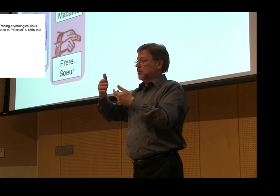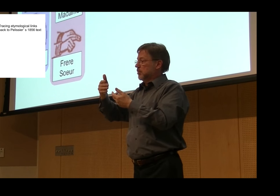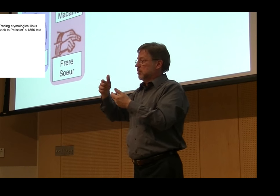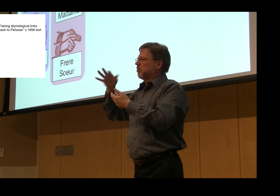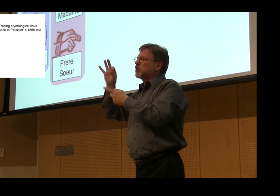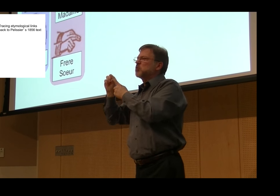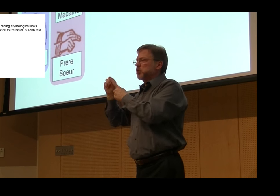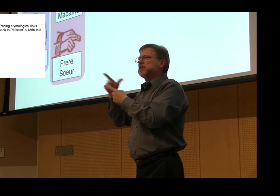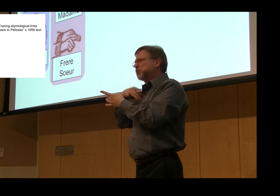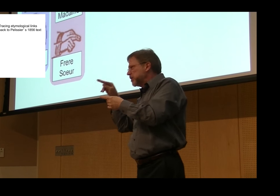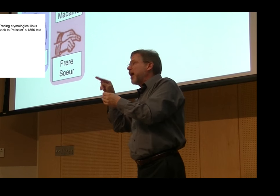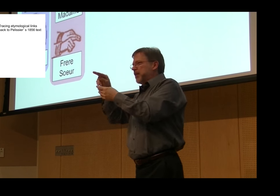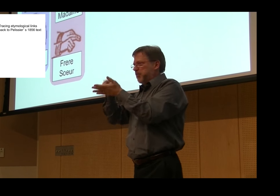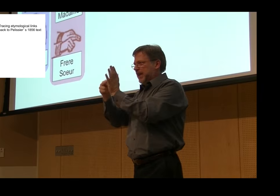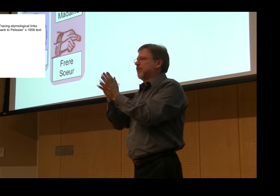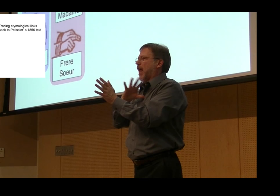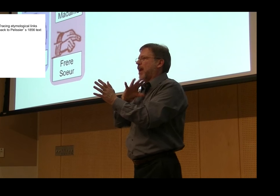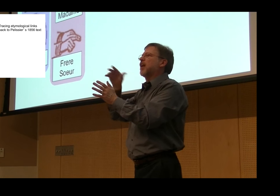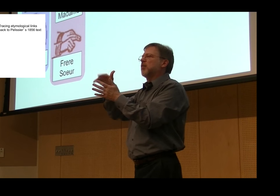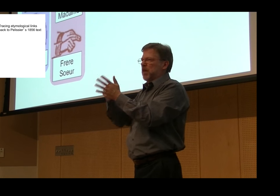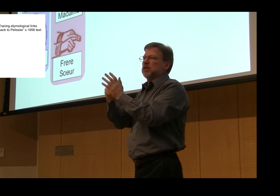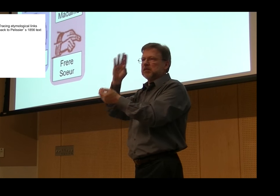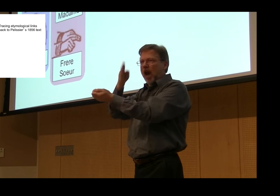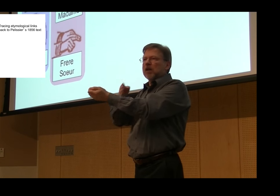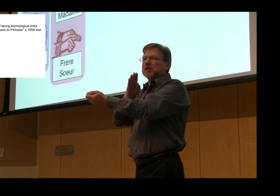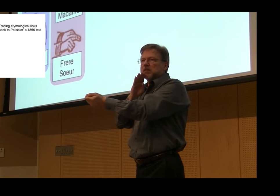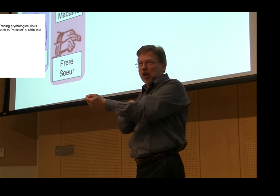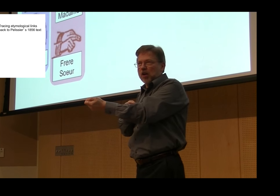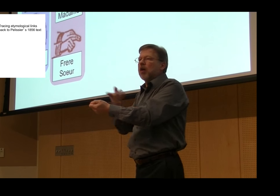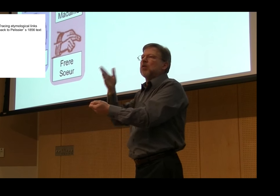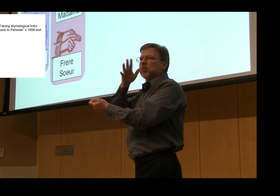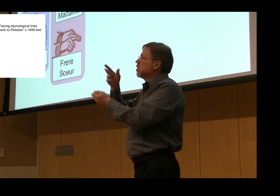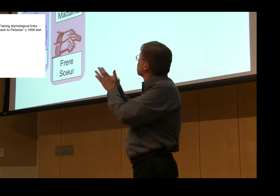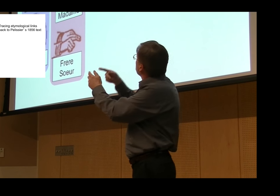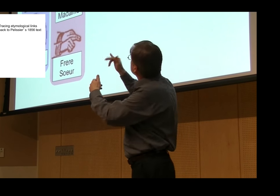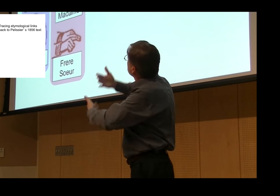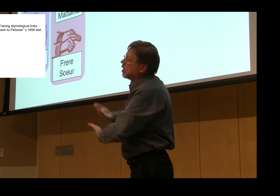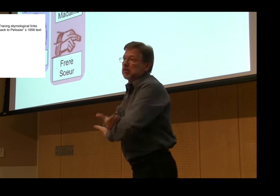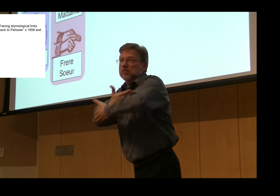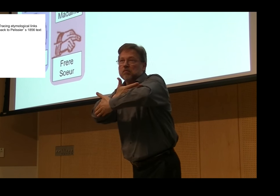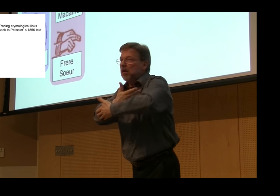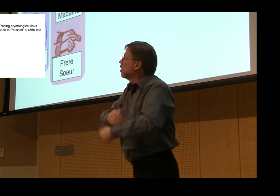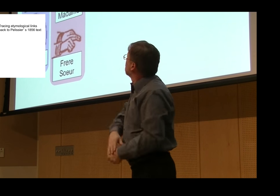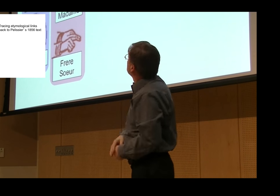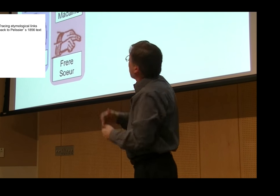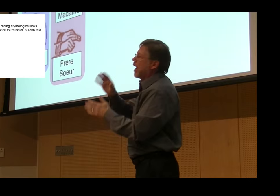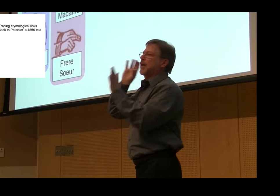see that he published earlier and he described, his description of how to produce this particular